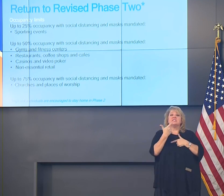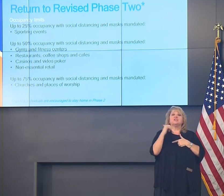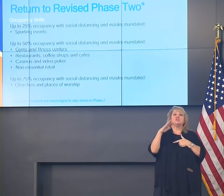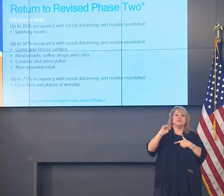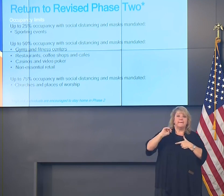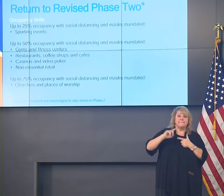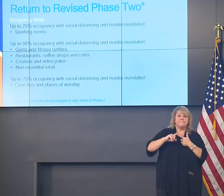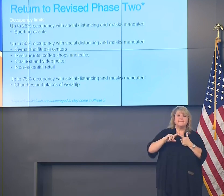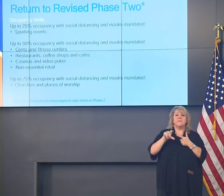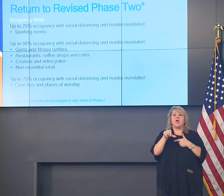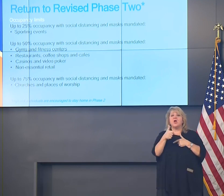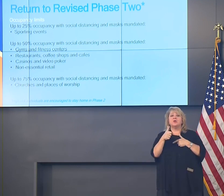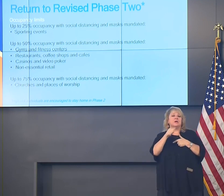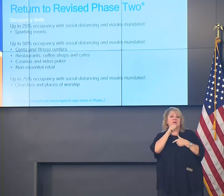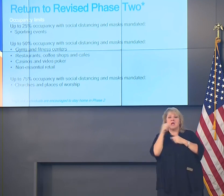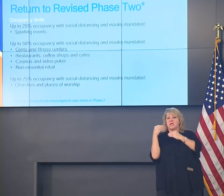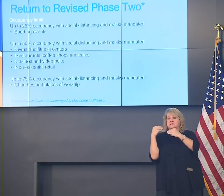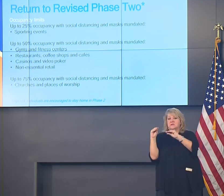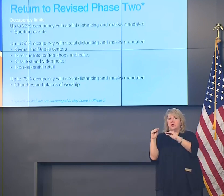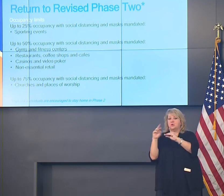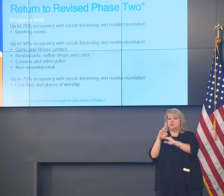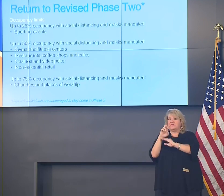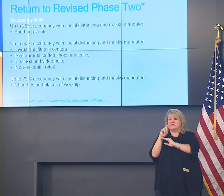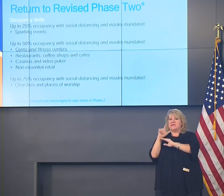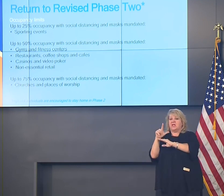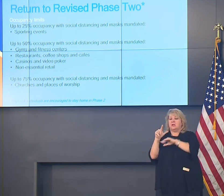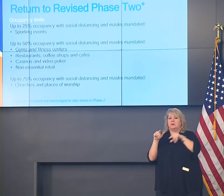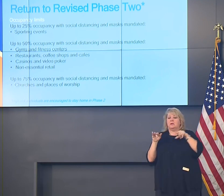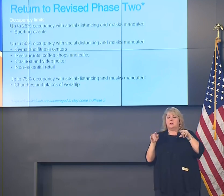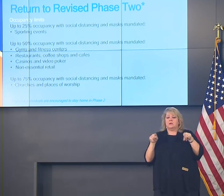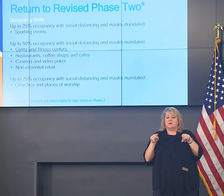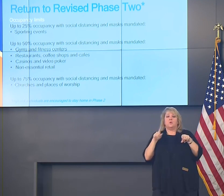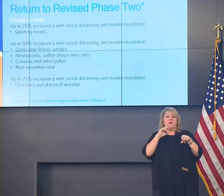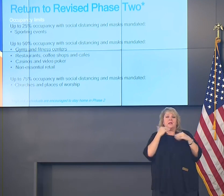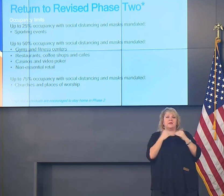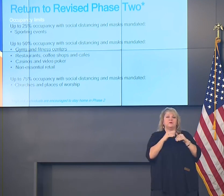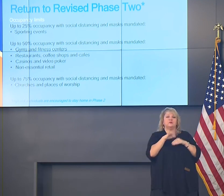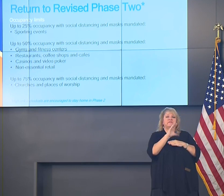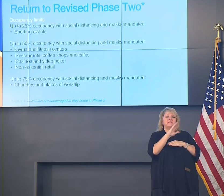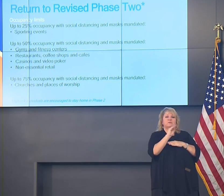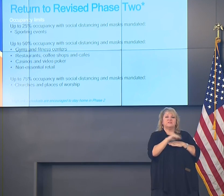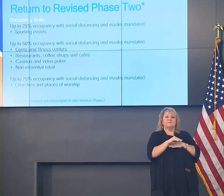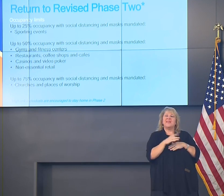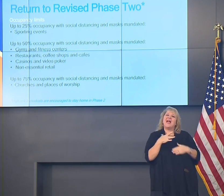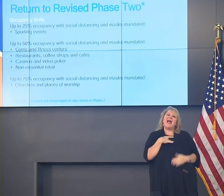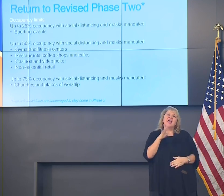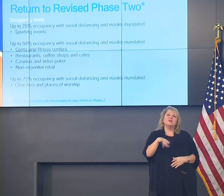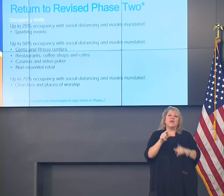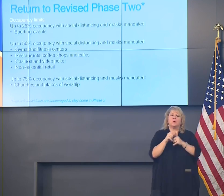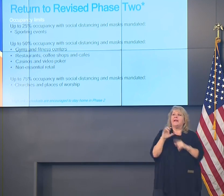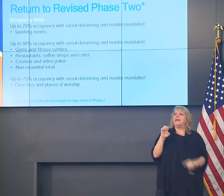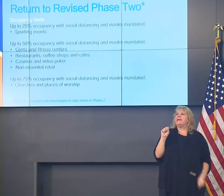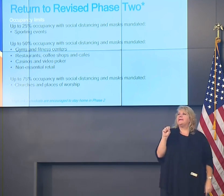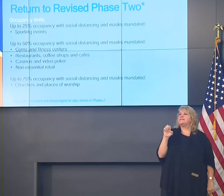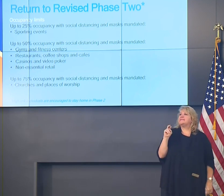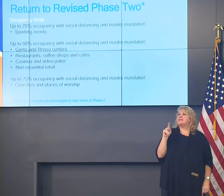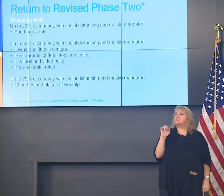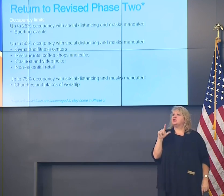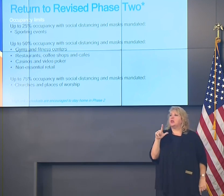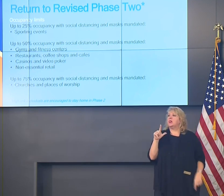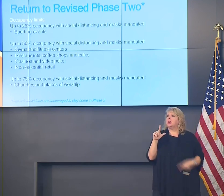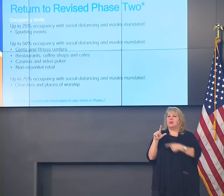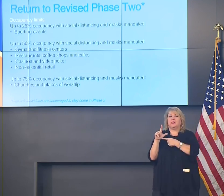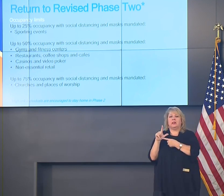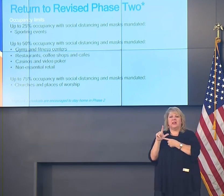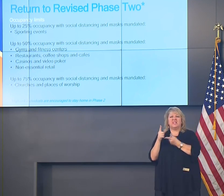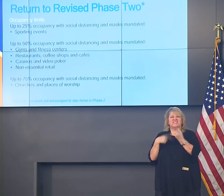capacity. A moment about essential, nonessential. I don't like that word because somehow we're saying one's more important